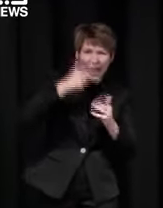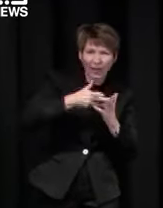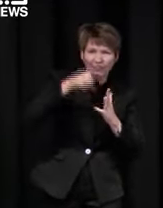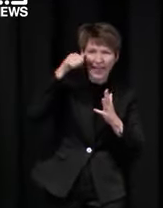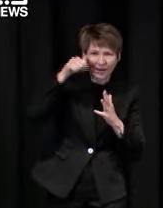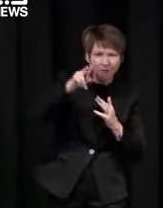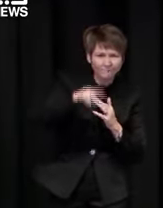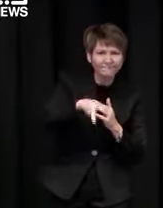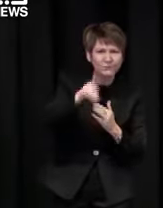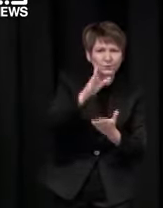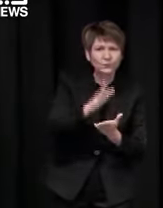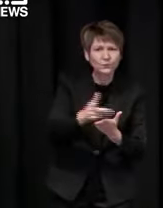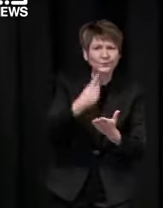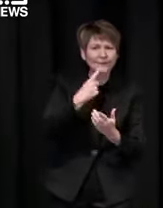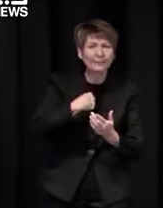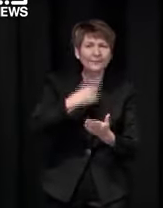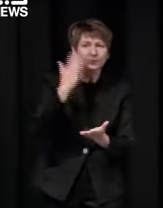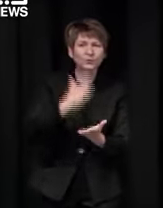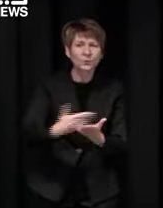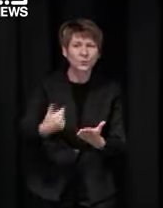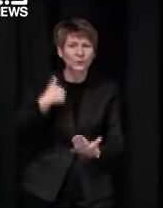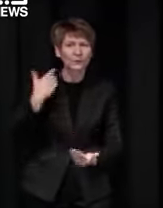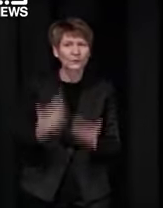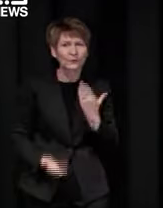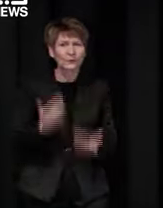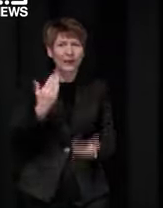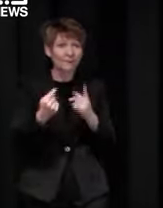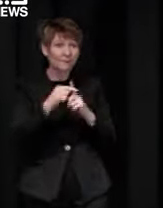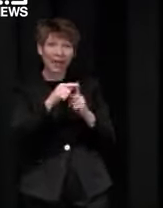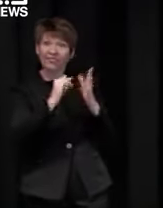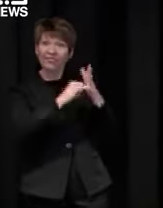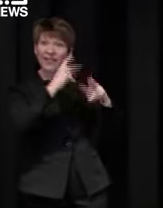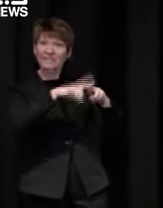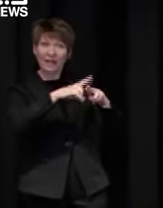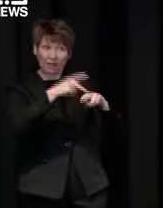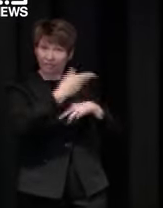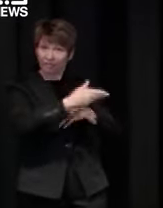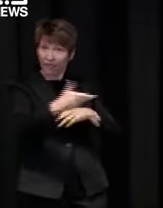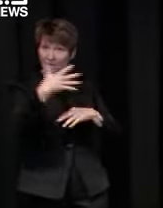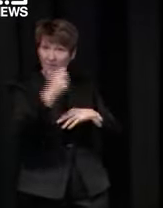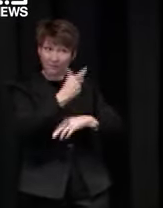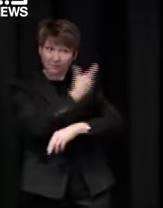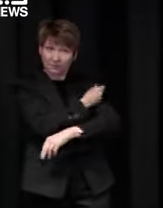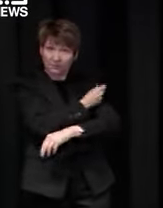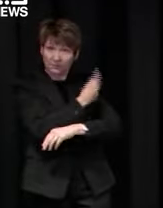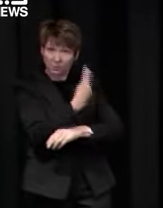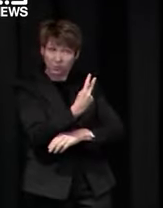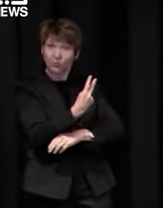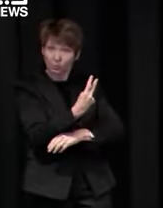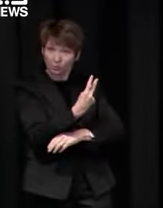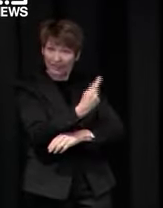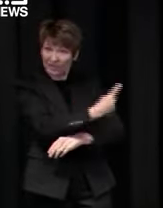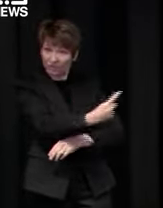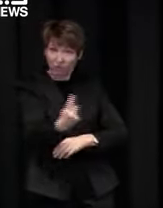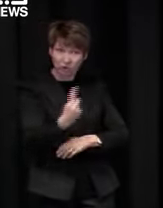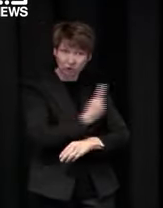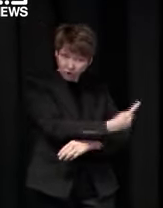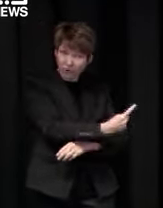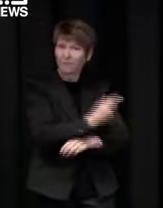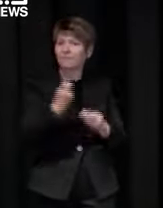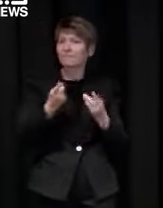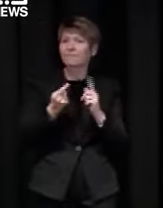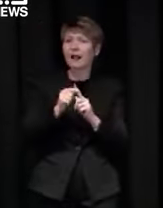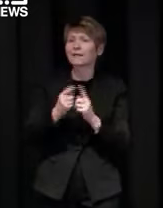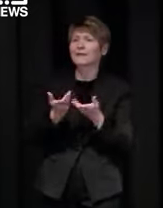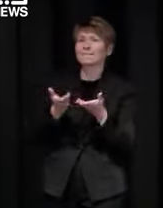communication of vaccine requirements will be necessary so all of that will be fed into these trials and we'll have support officers